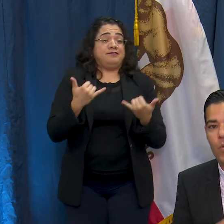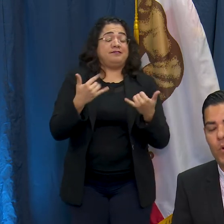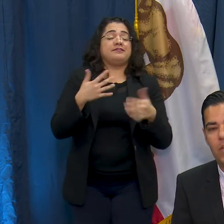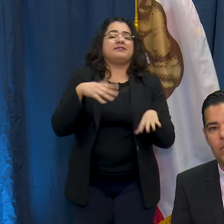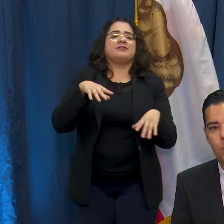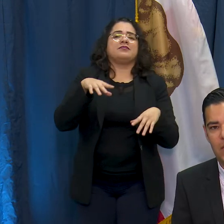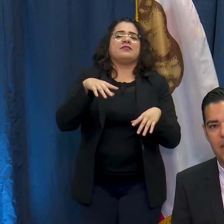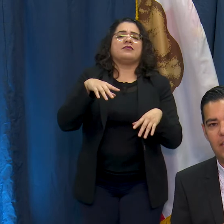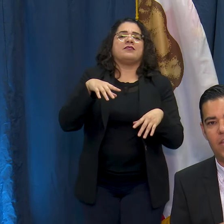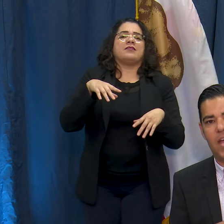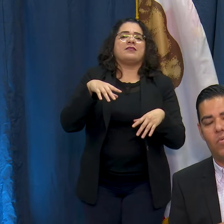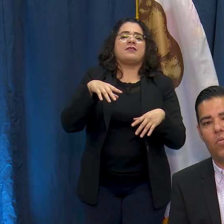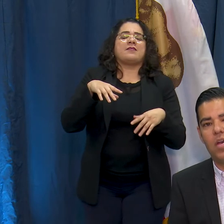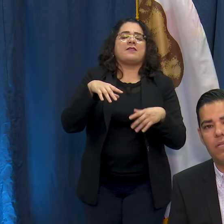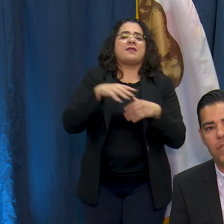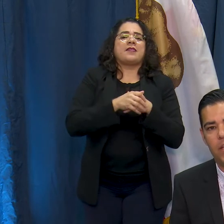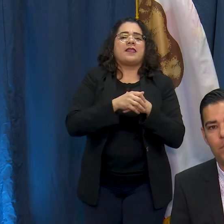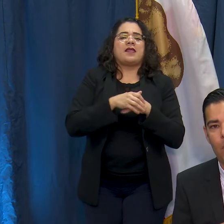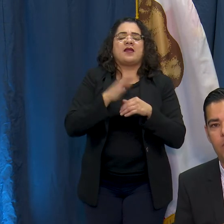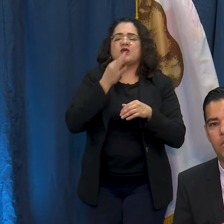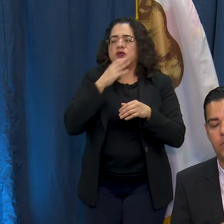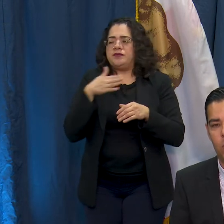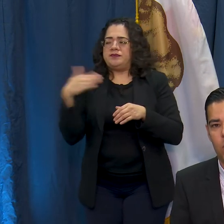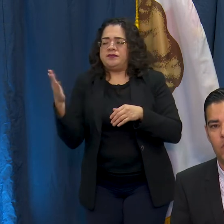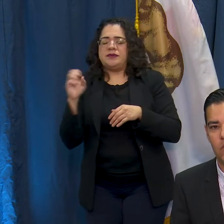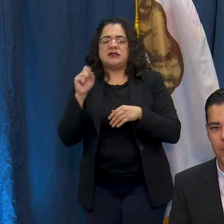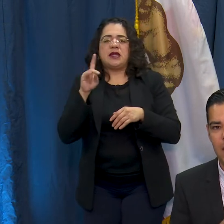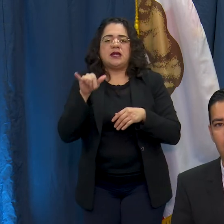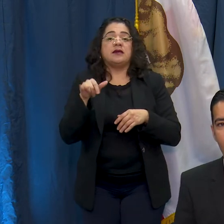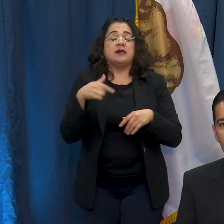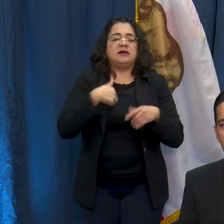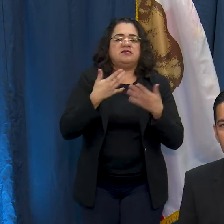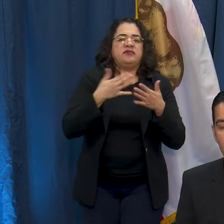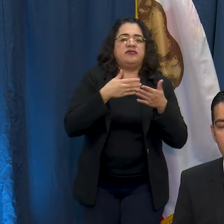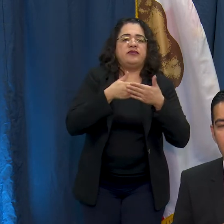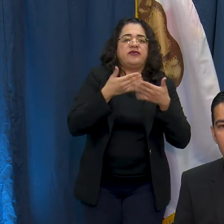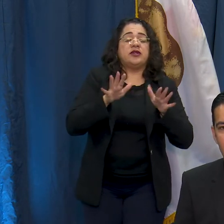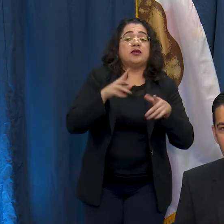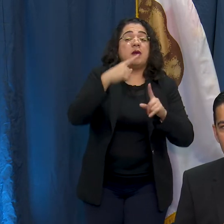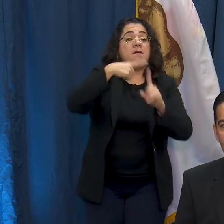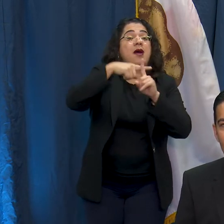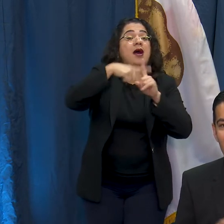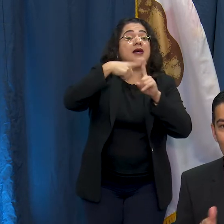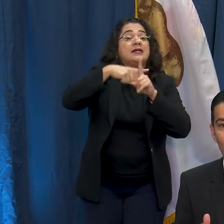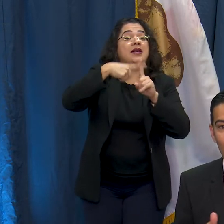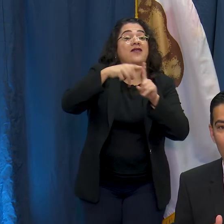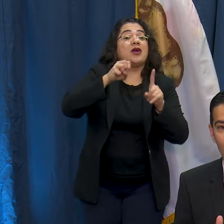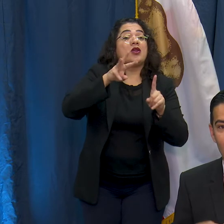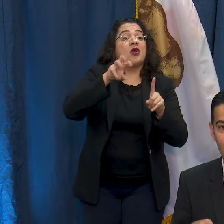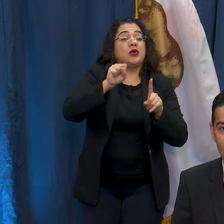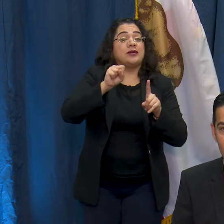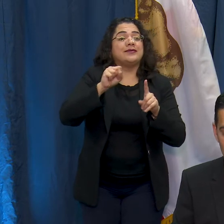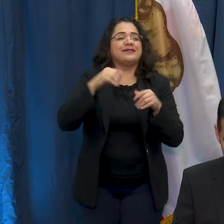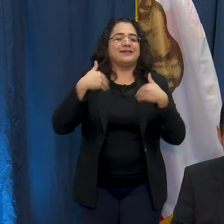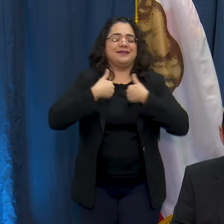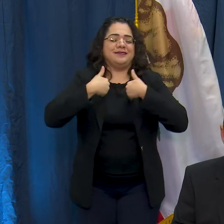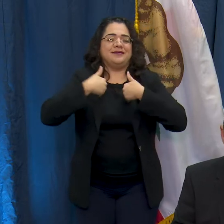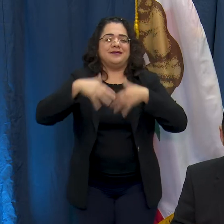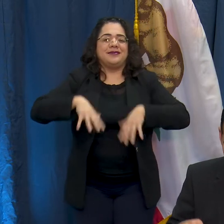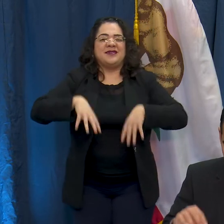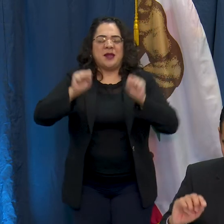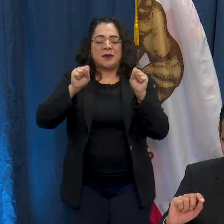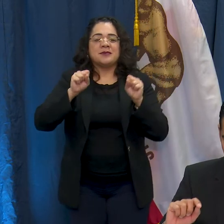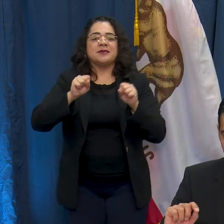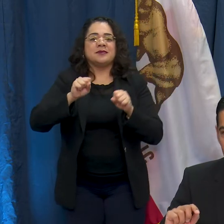We reported this weekend that one of the positive stories coming out of all this is our animal adoption and foster rate.